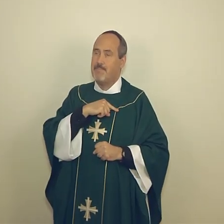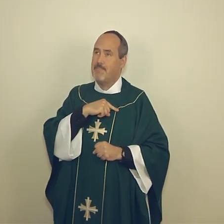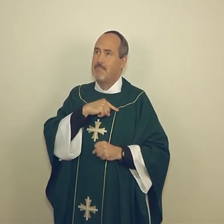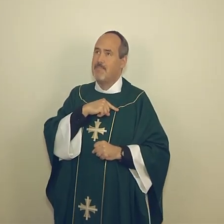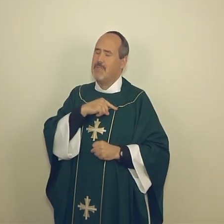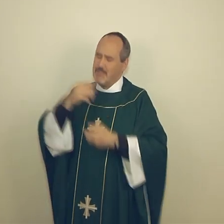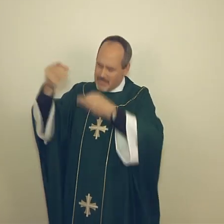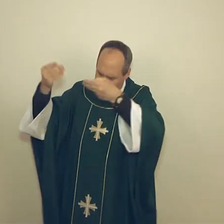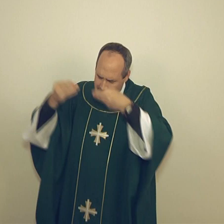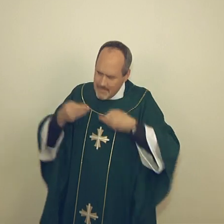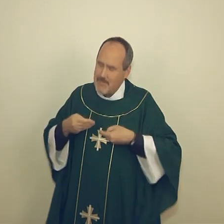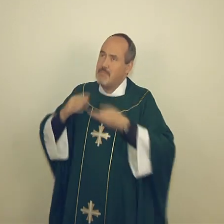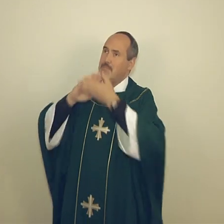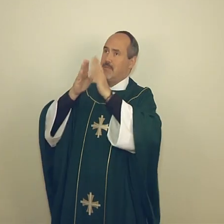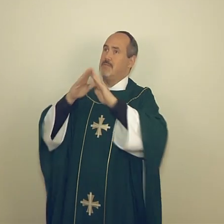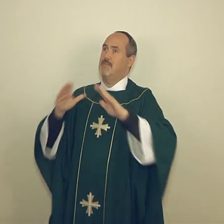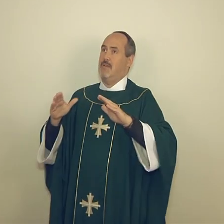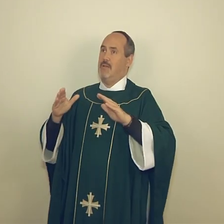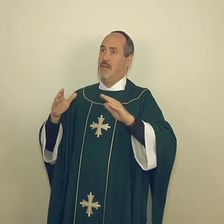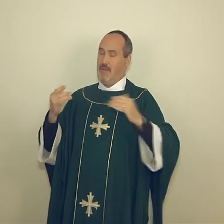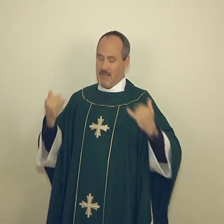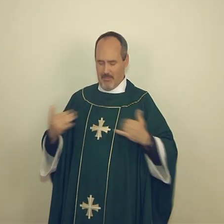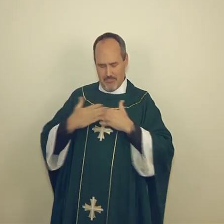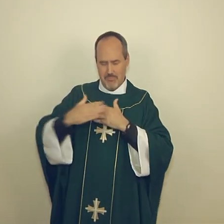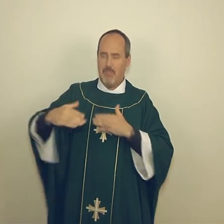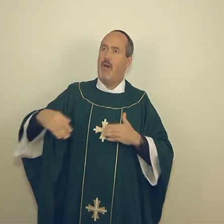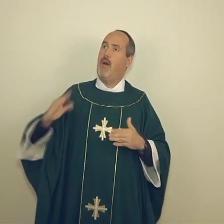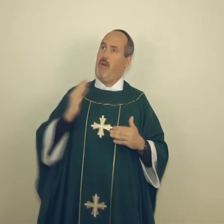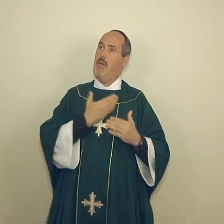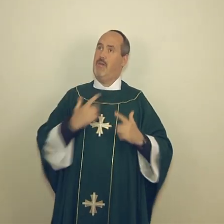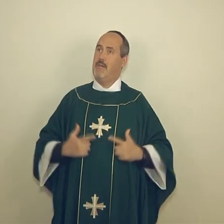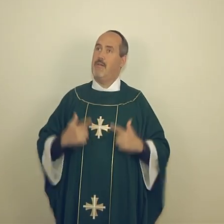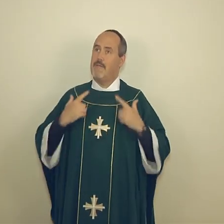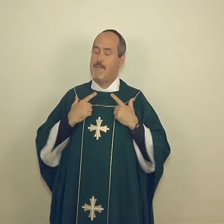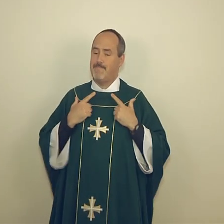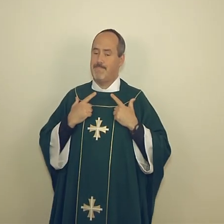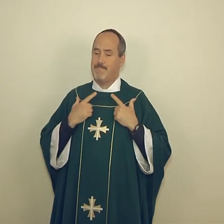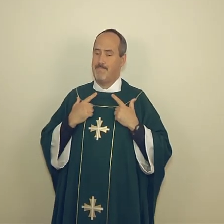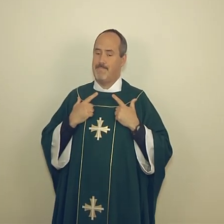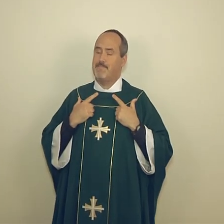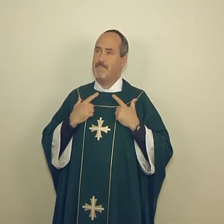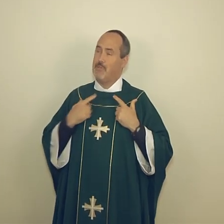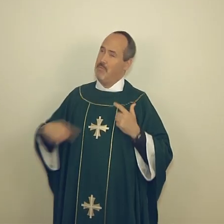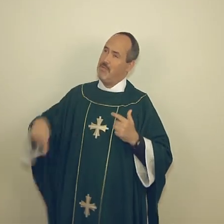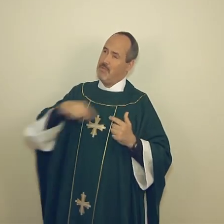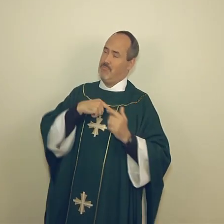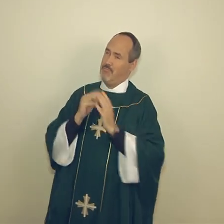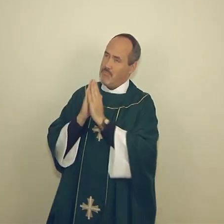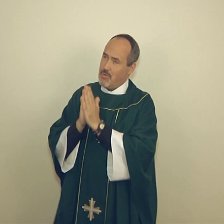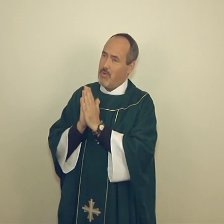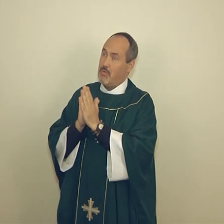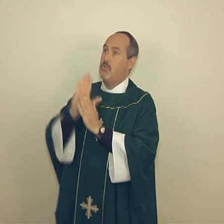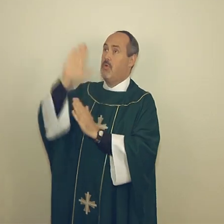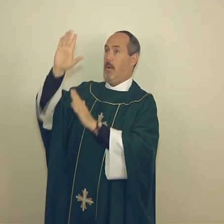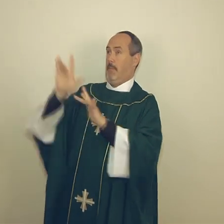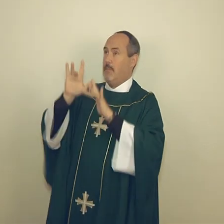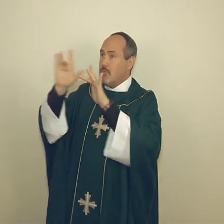Graciously grant us peace in our days, that, by the help of your